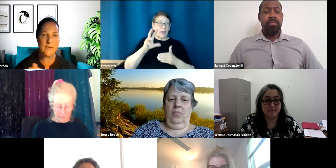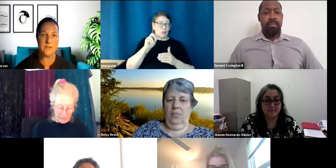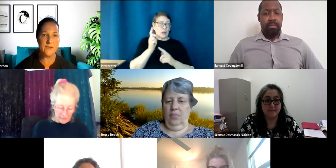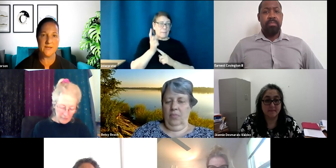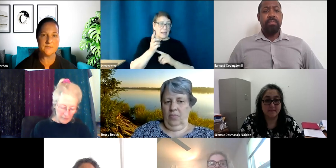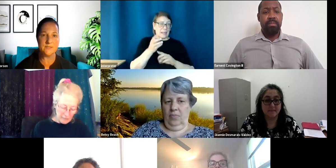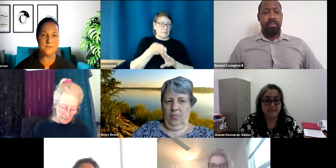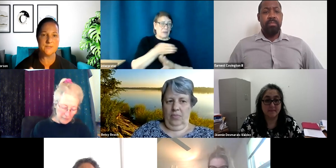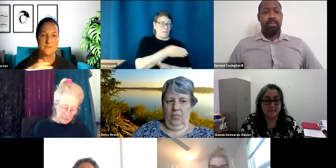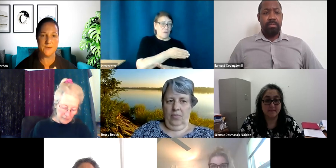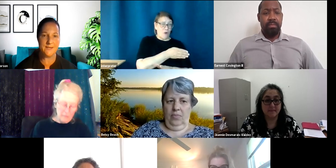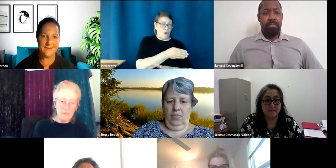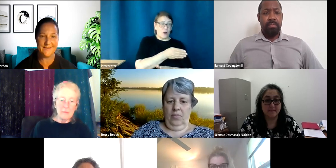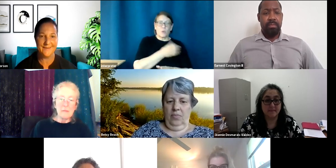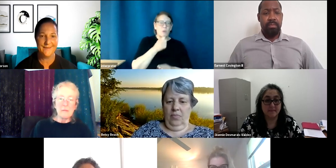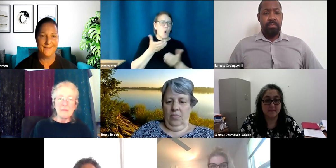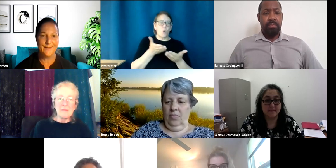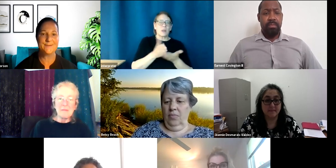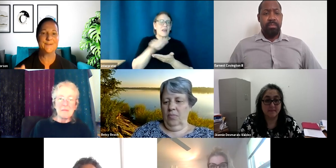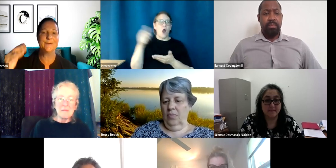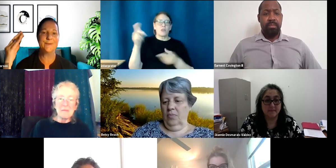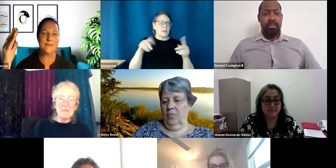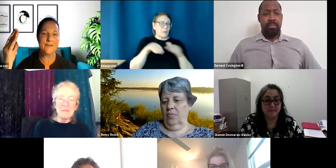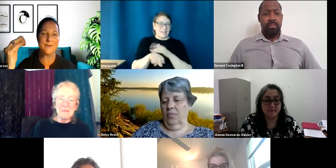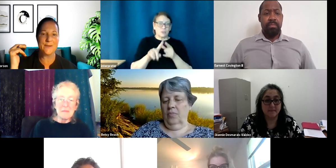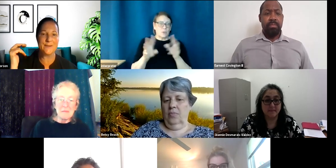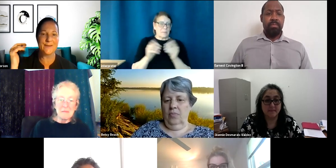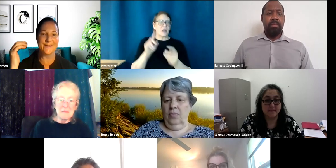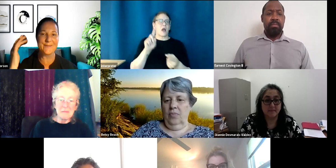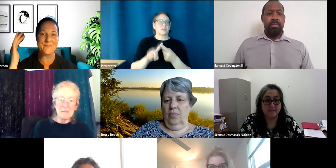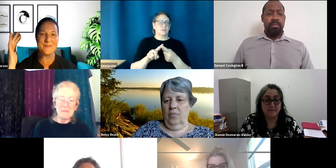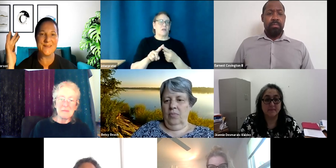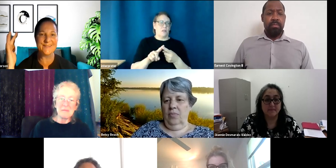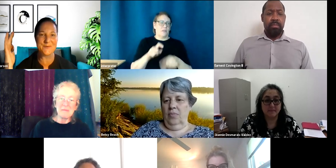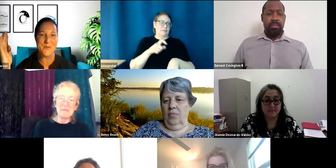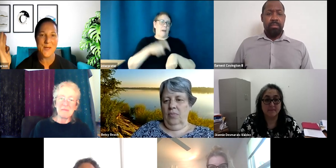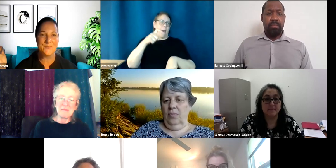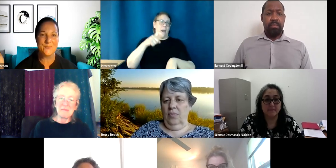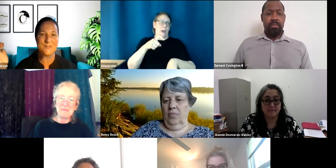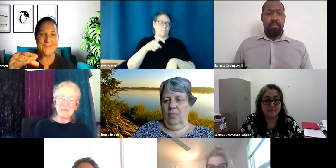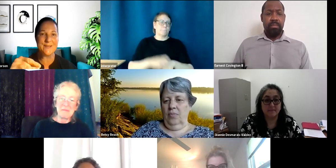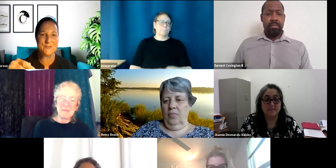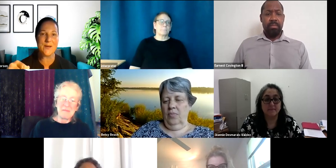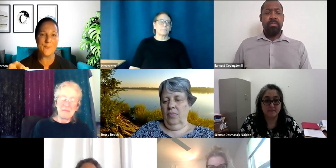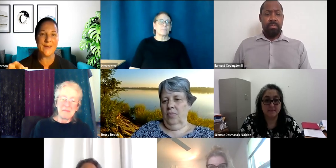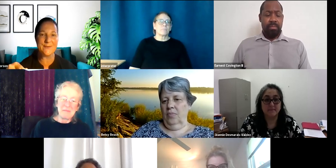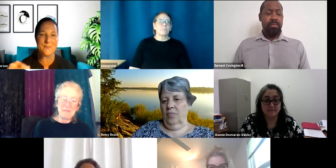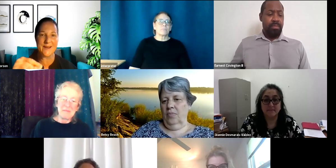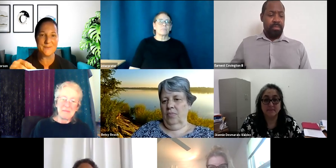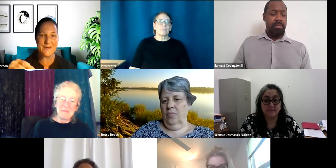don't let anybody else into this meeting. Like I know I've been in meetings for, which I think could you have a waiting room. Not